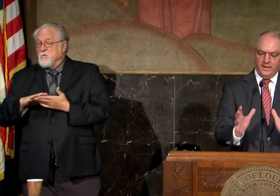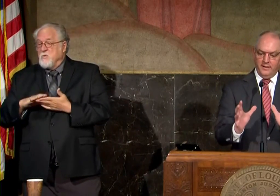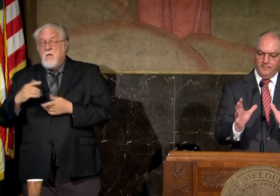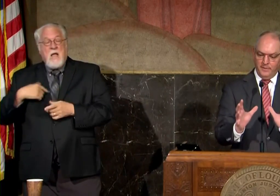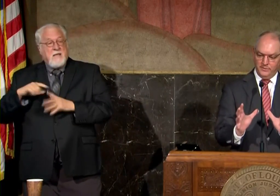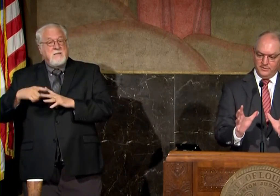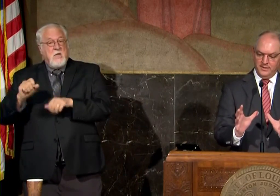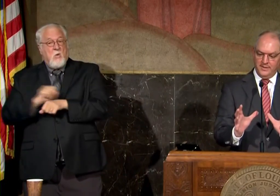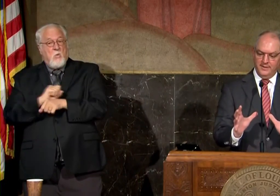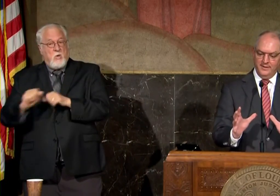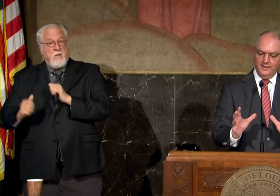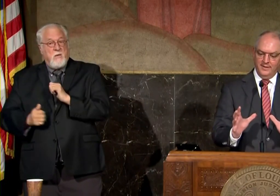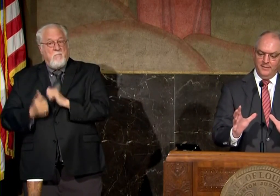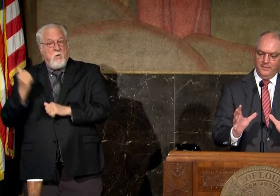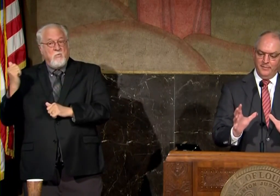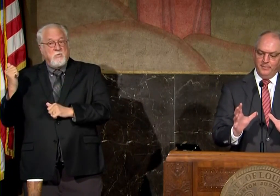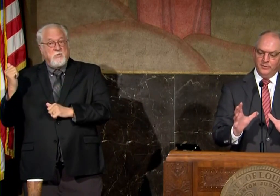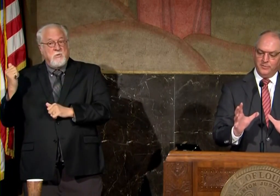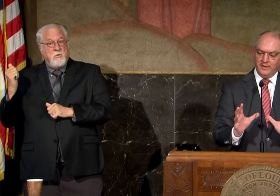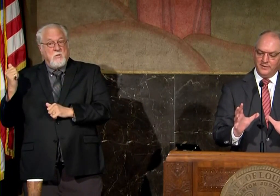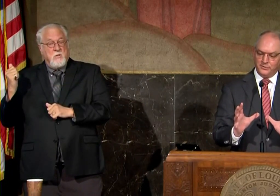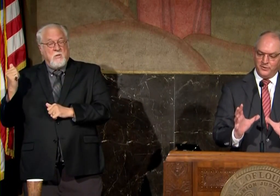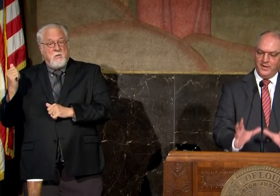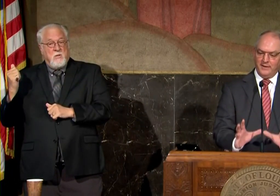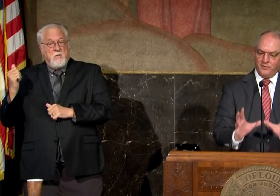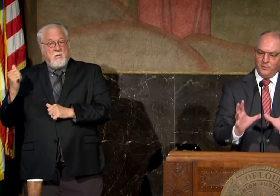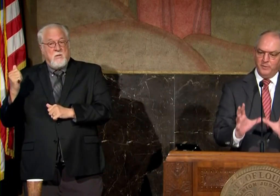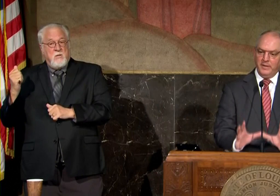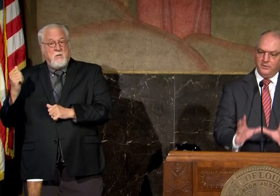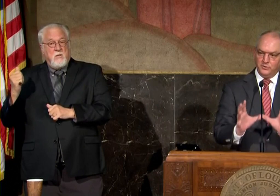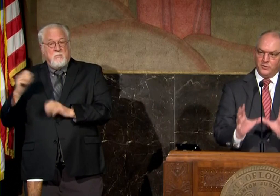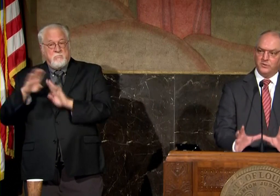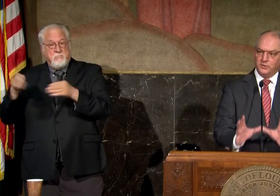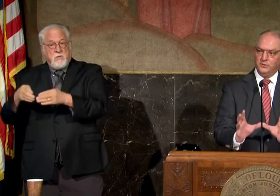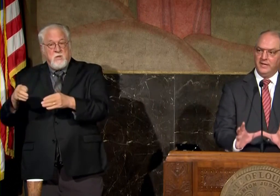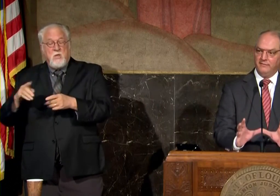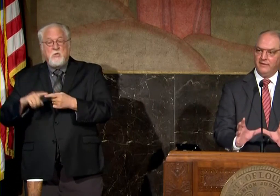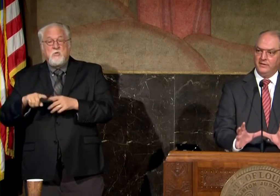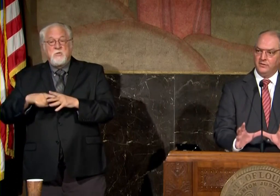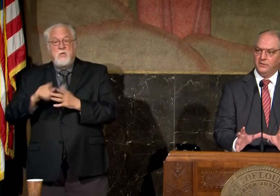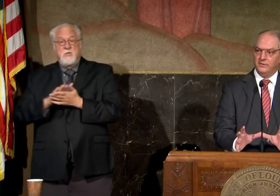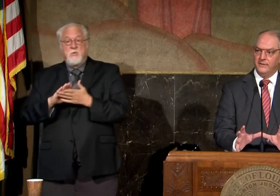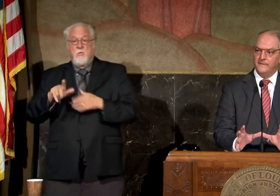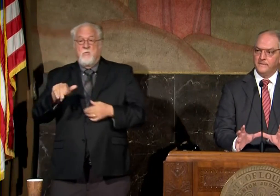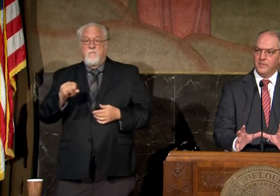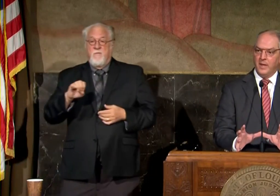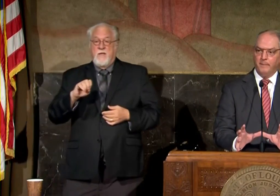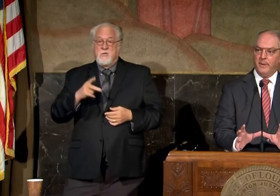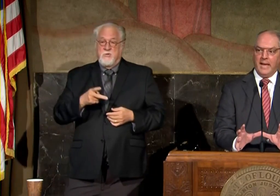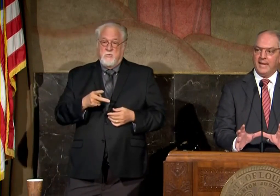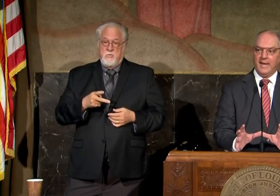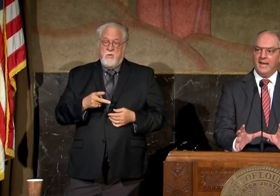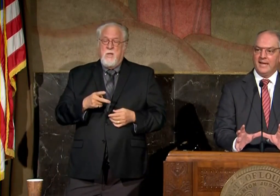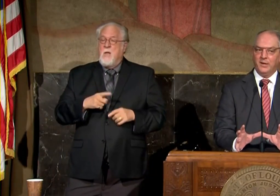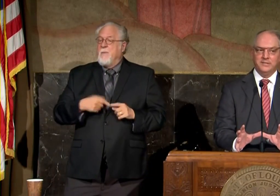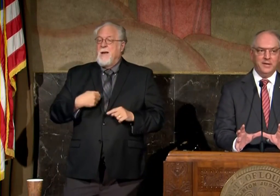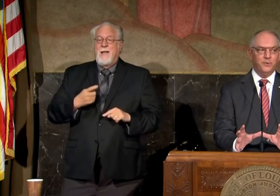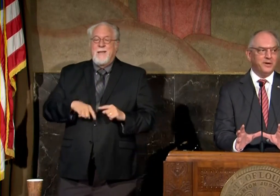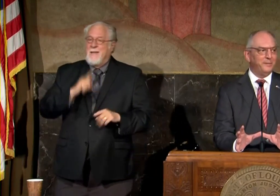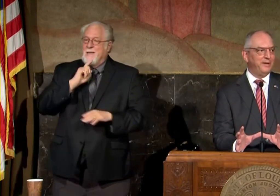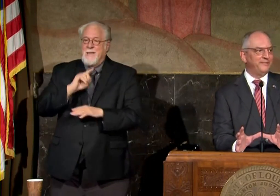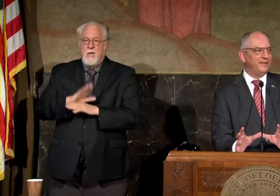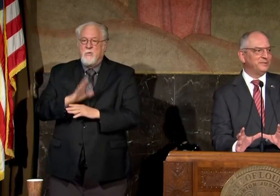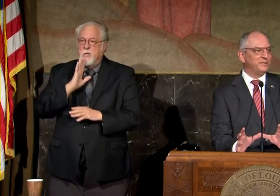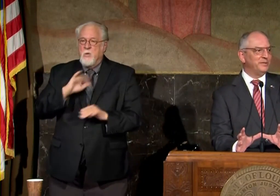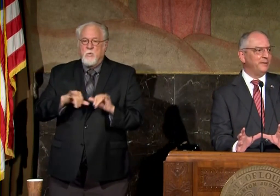working most uh most of my concerted effort would be to start school in phase two but i cannot guarantee